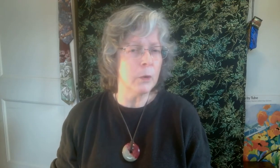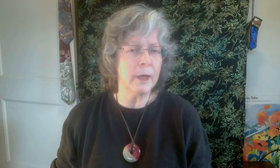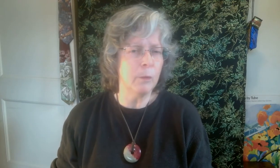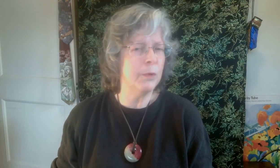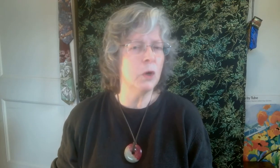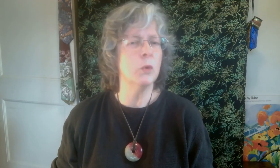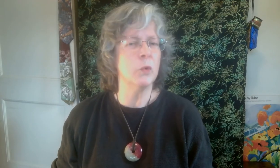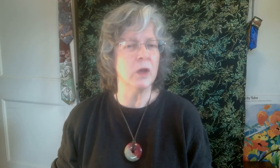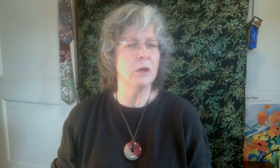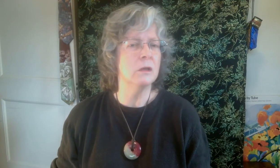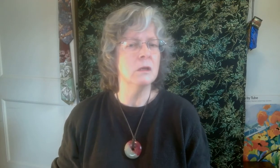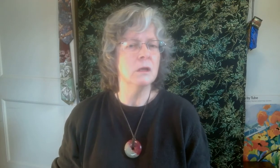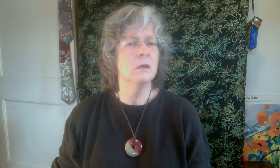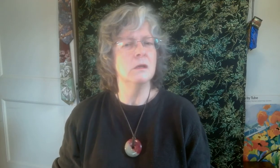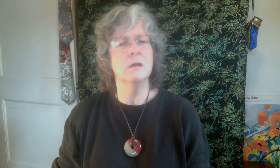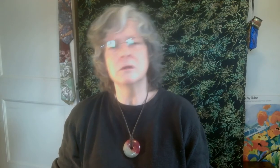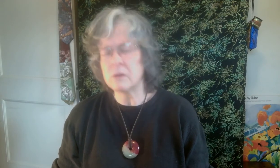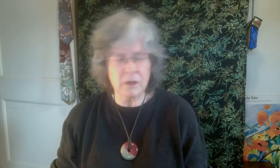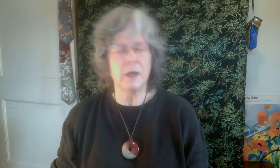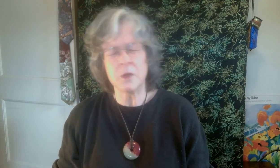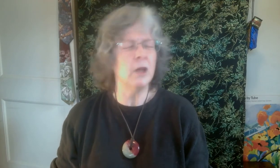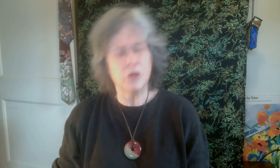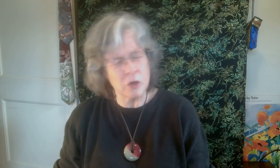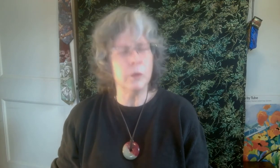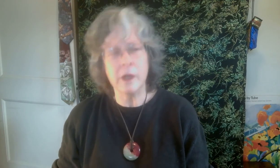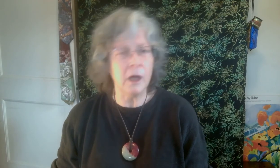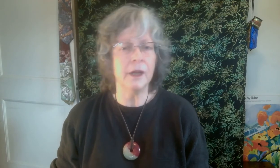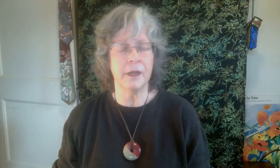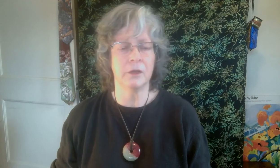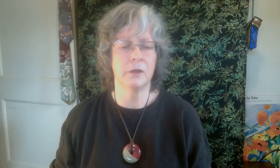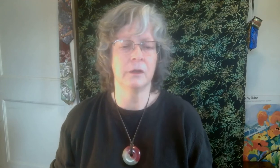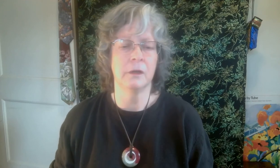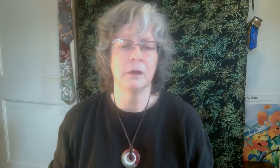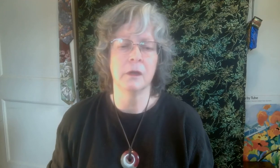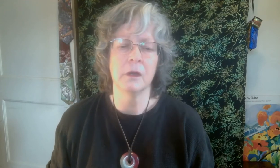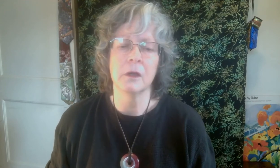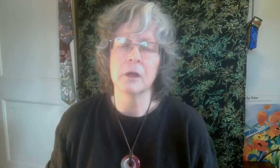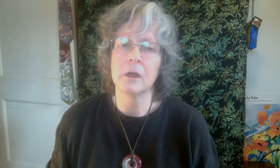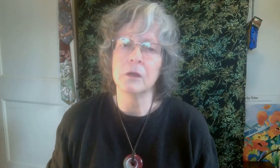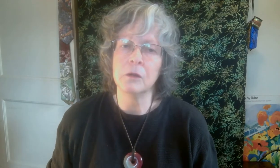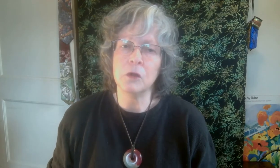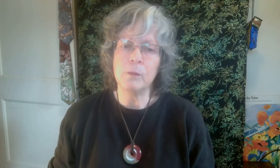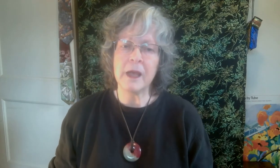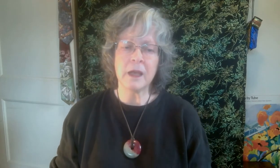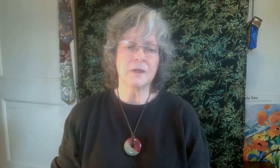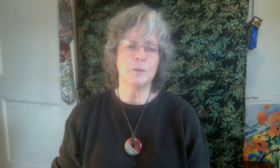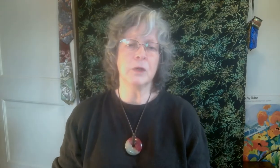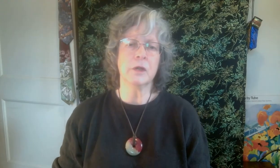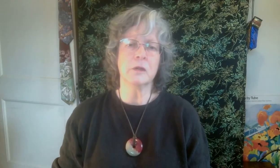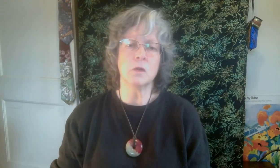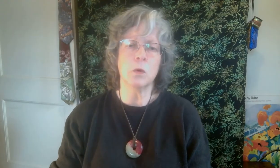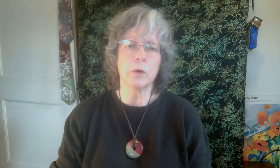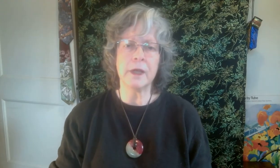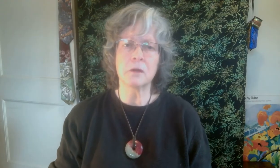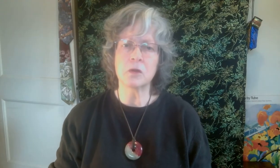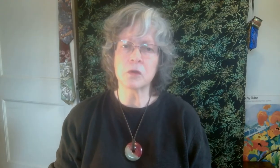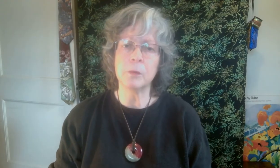a bone. Keeps on chewing on it. You may experience worry as trouble